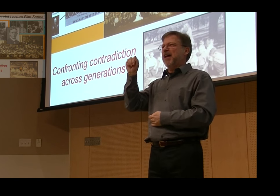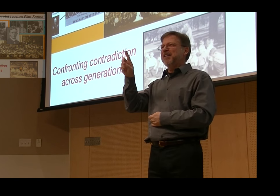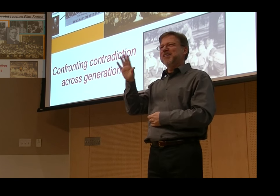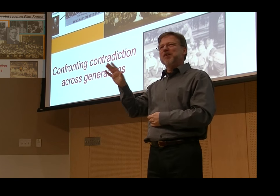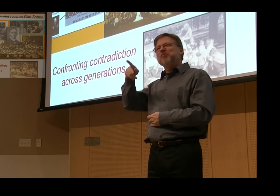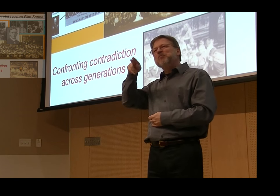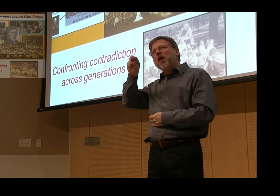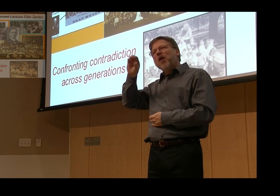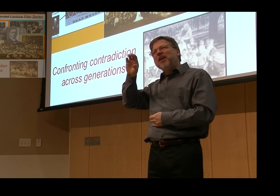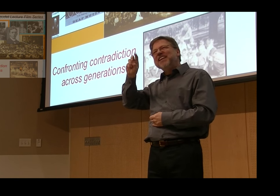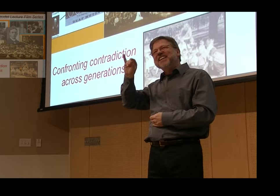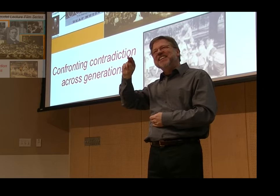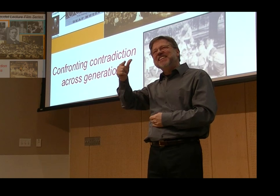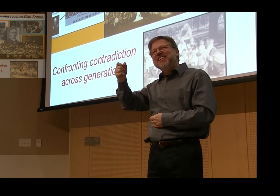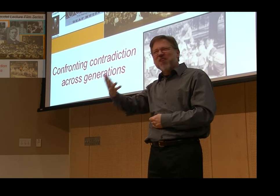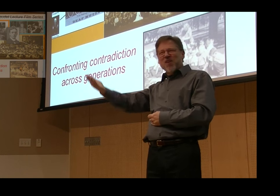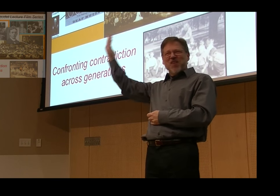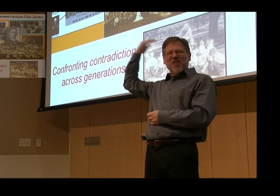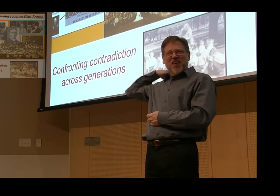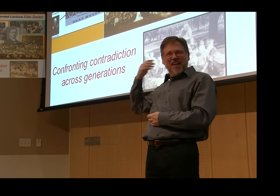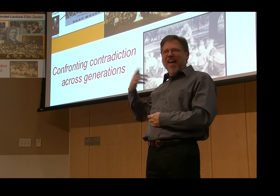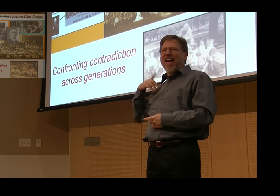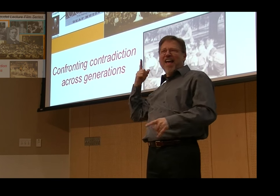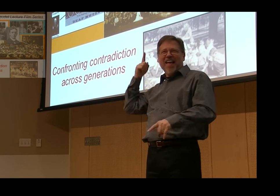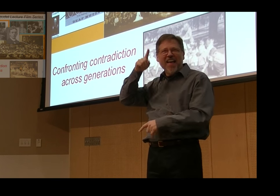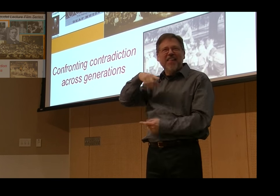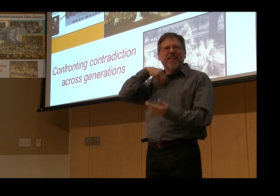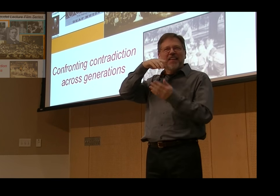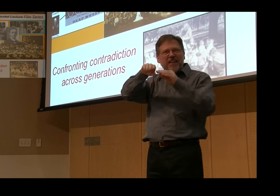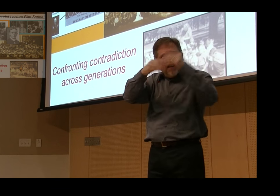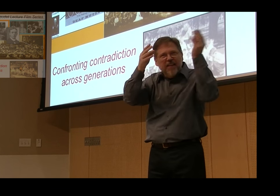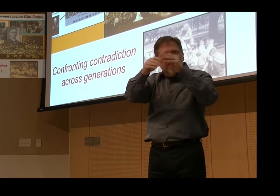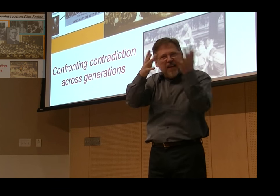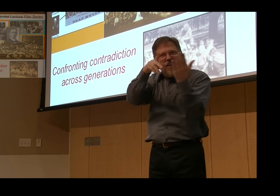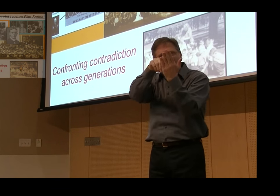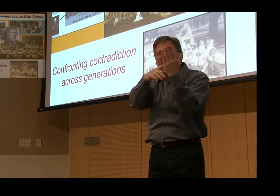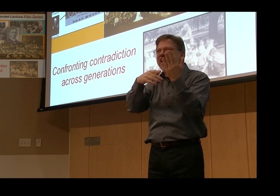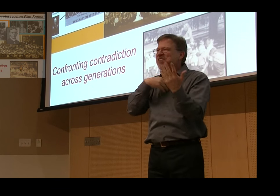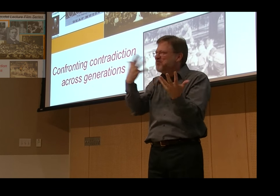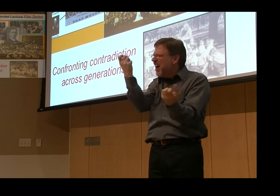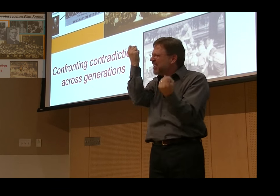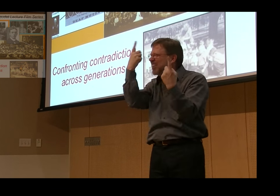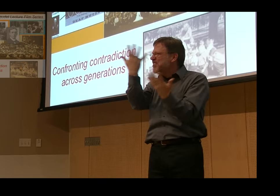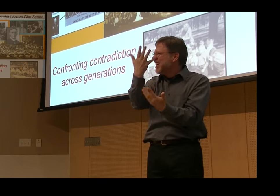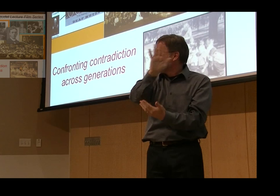Instead, it was based on the committee's choices. In researching the proceedings of the NAD